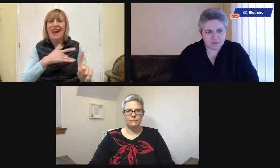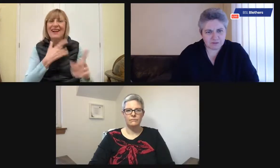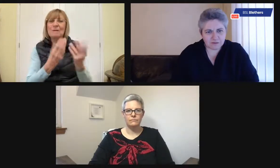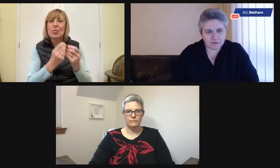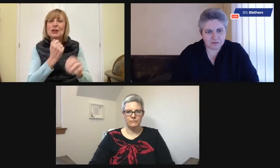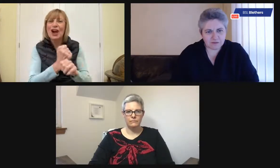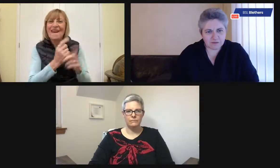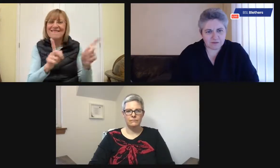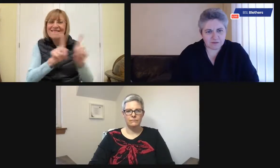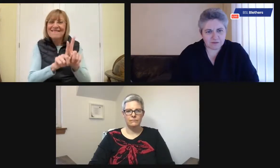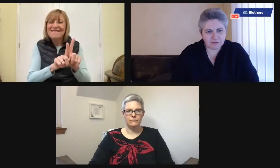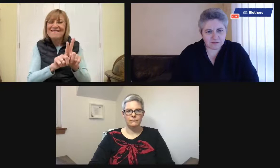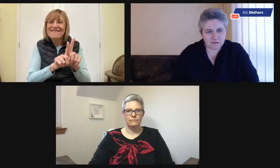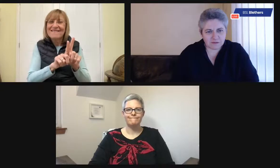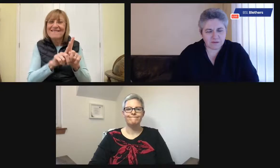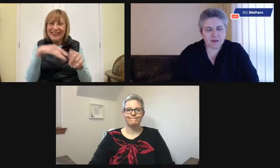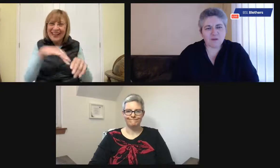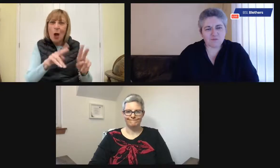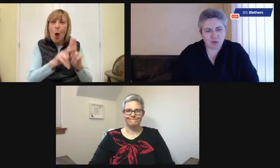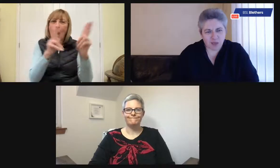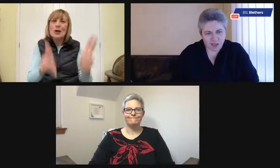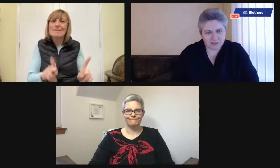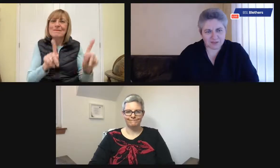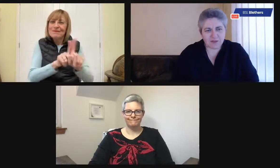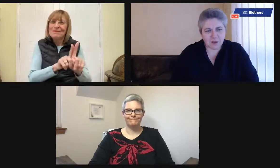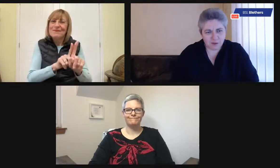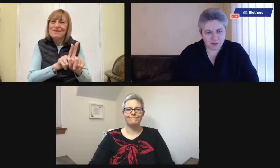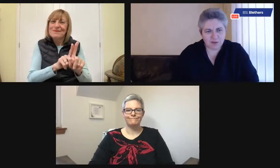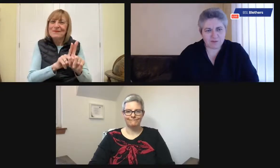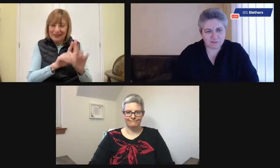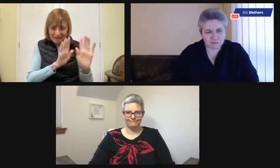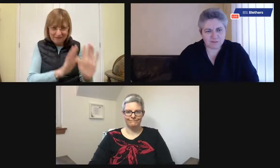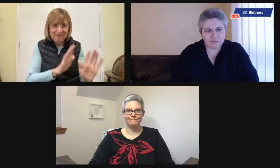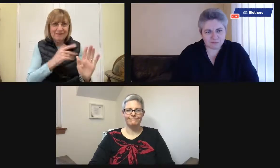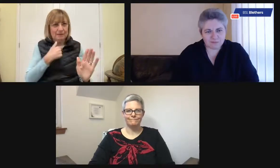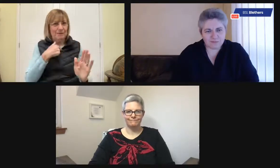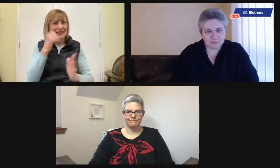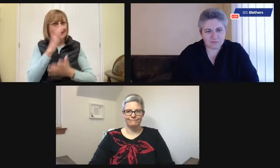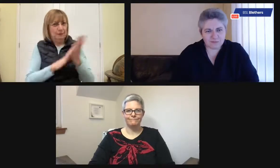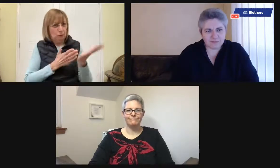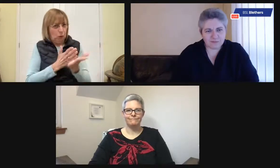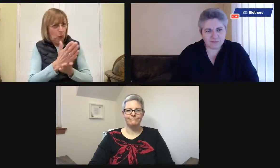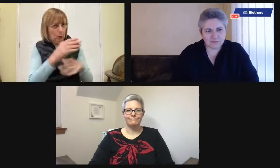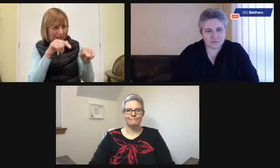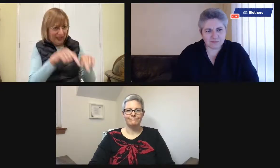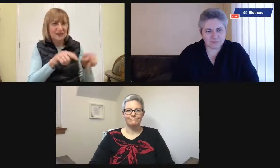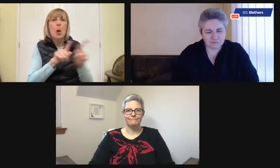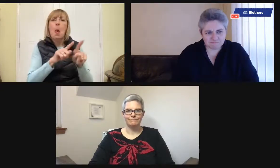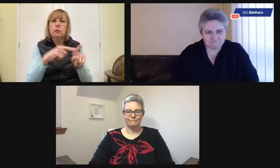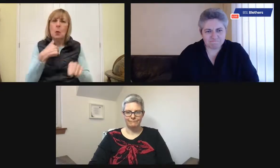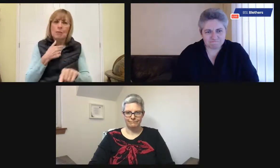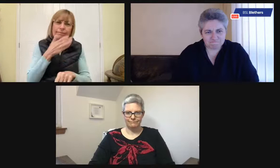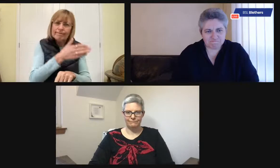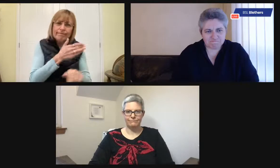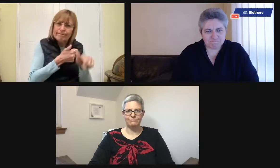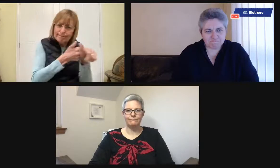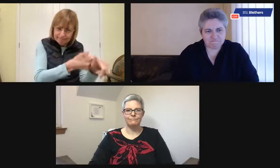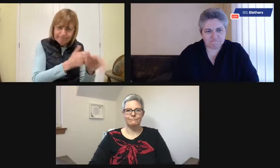but remember when my mother had dementia, she was still living with Jeff and they were living at home together. So I've had